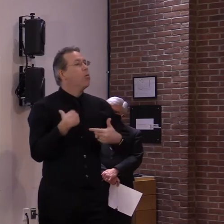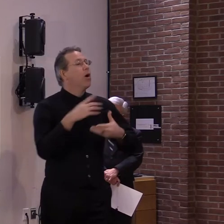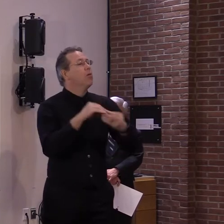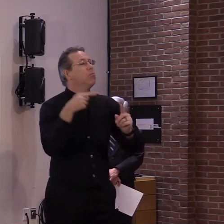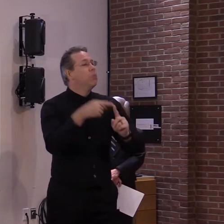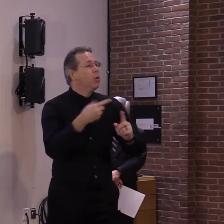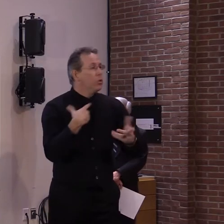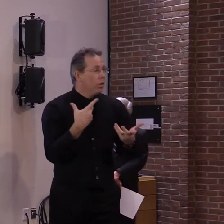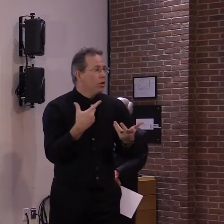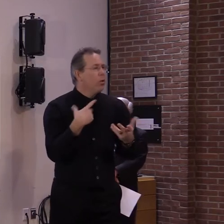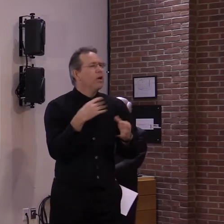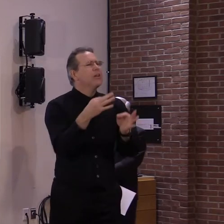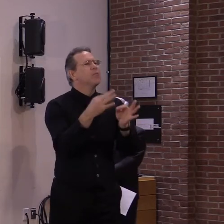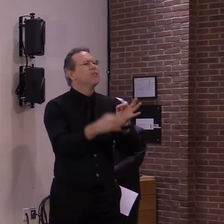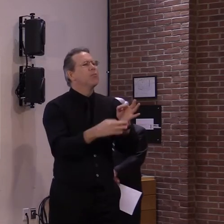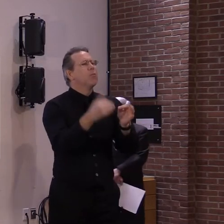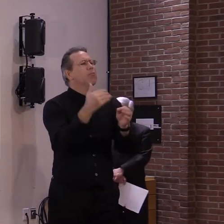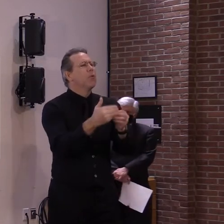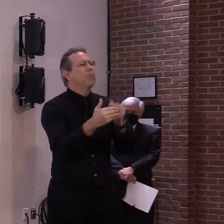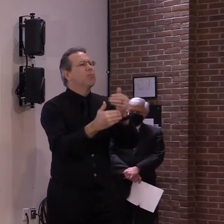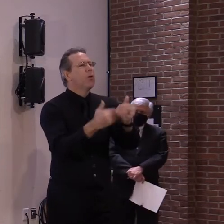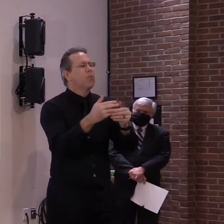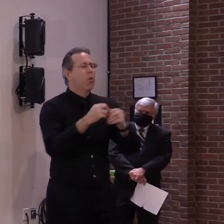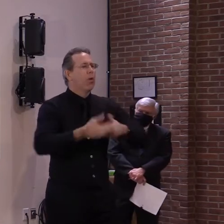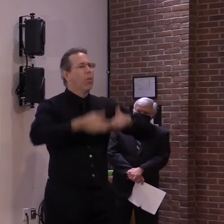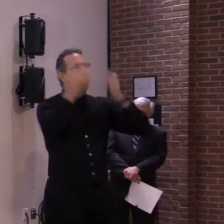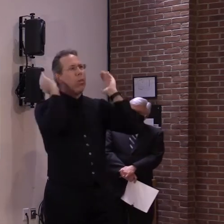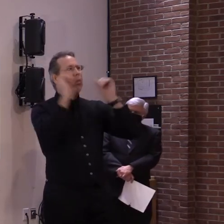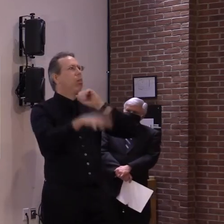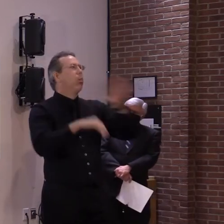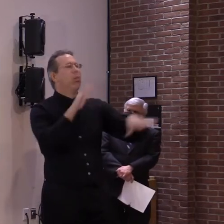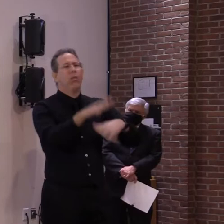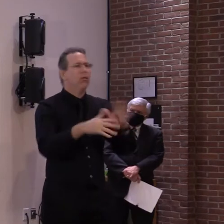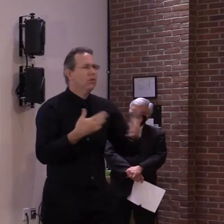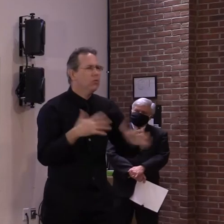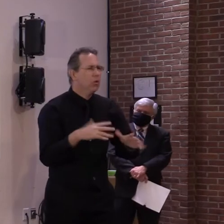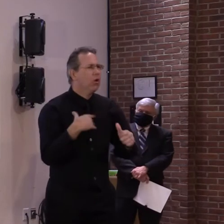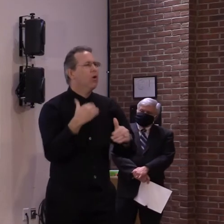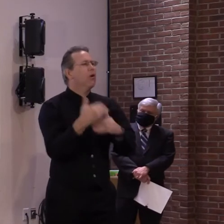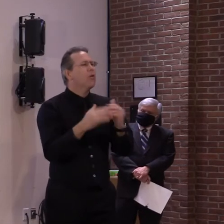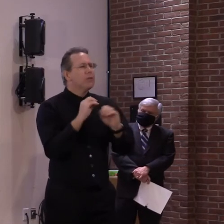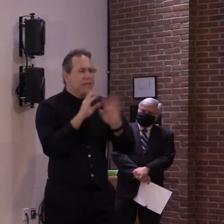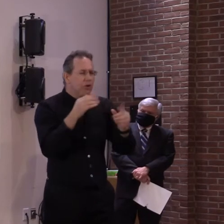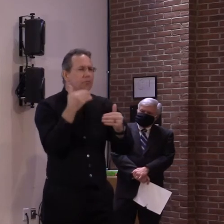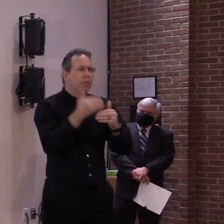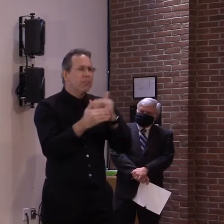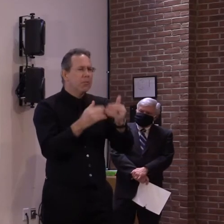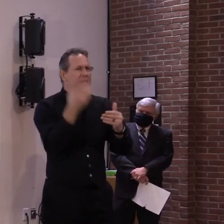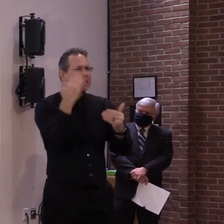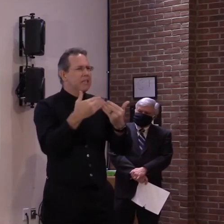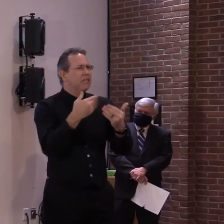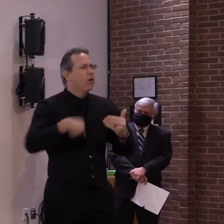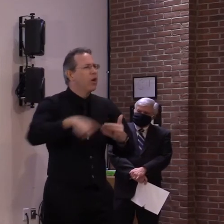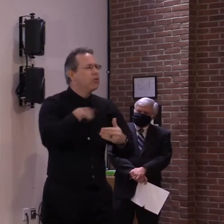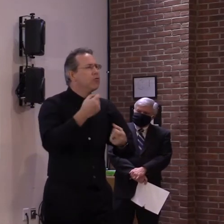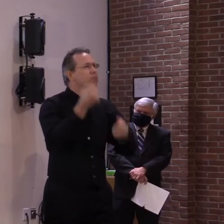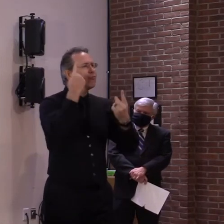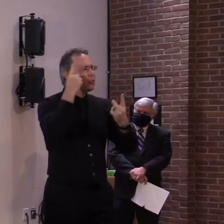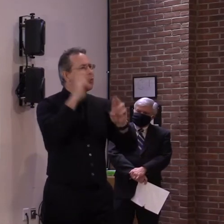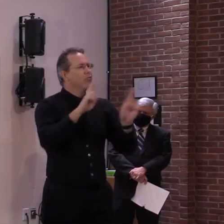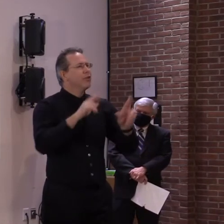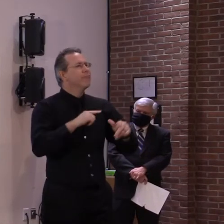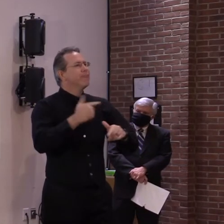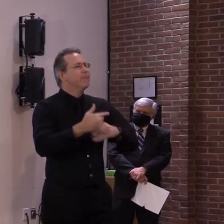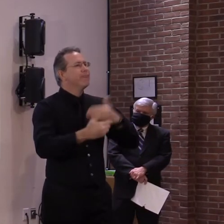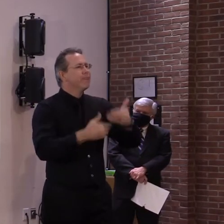everybody understands what we're doing. This is something that we planned in the beginning. It's going to take us a few weeks to get through even